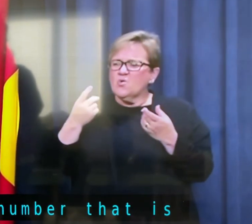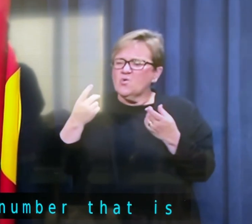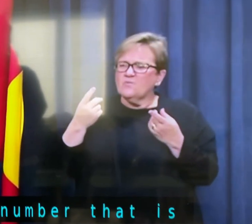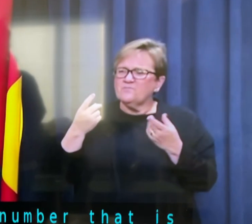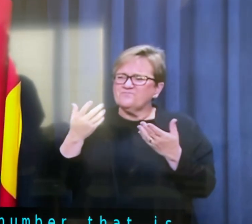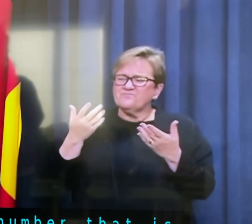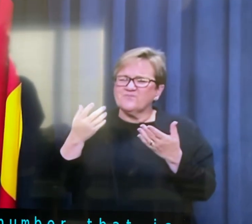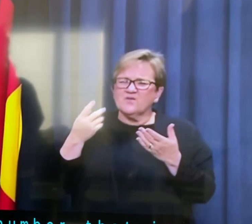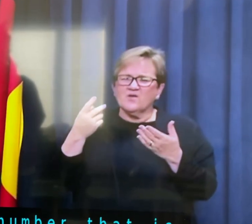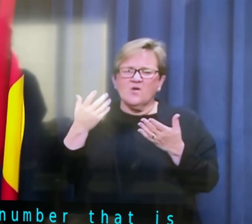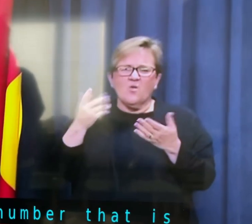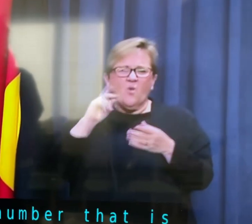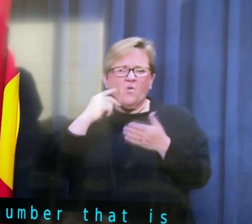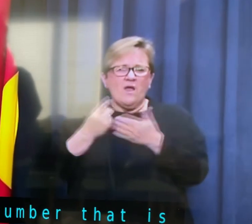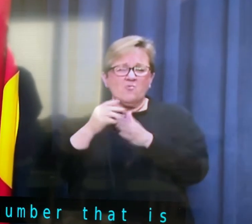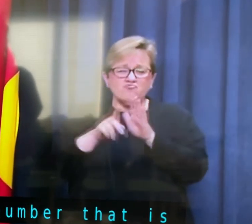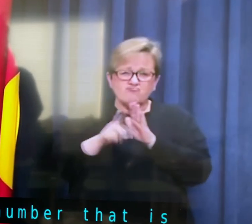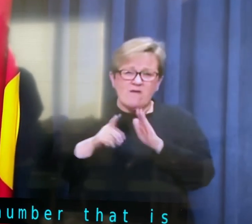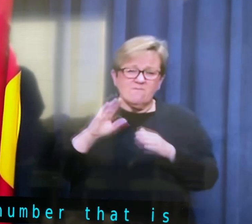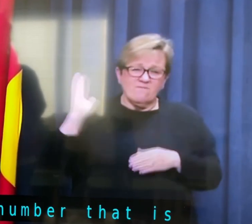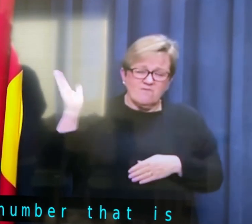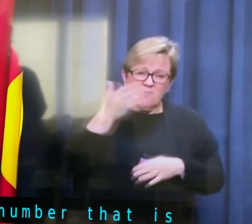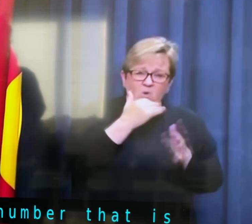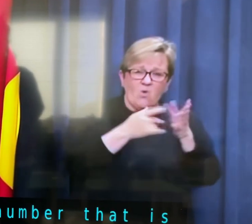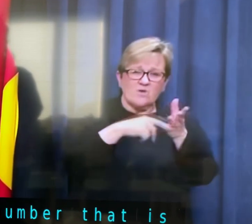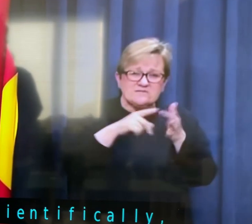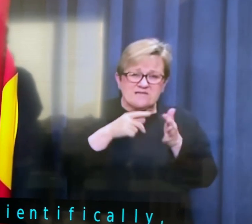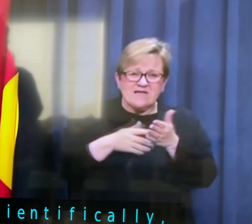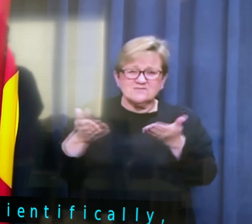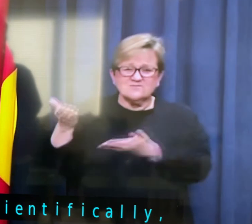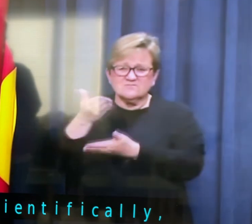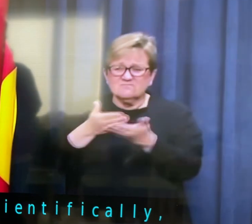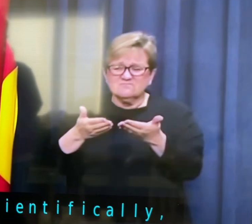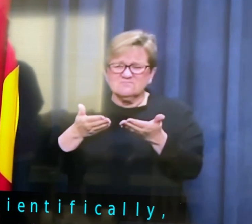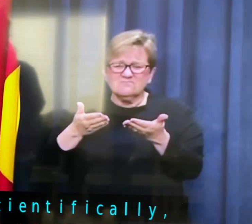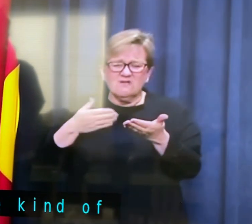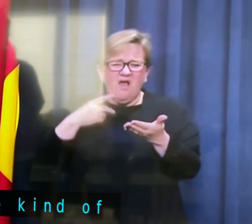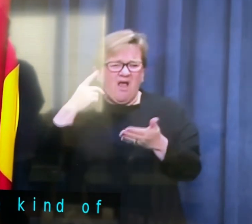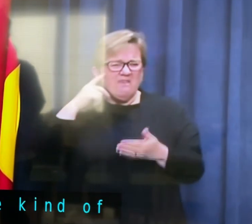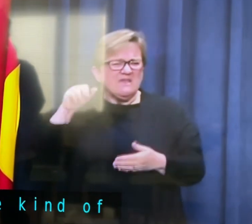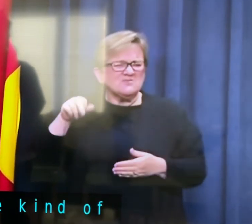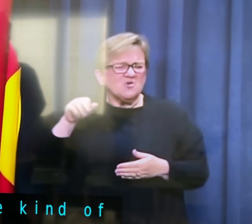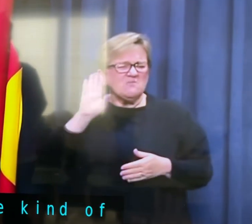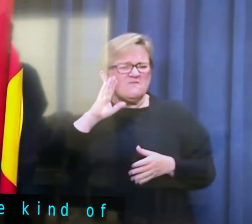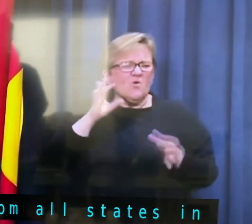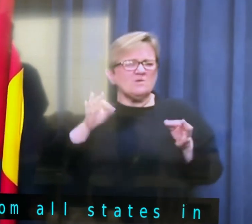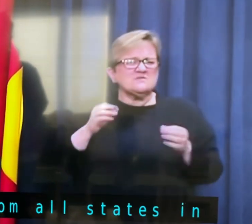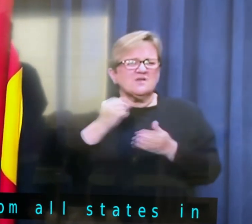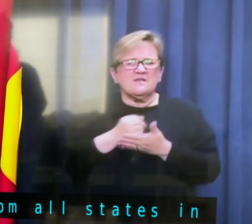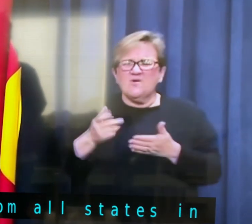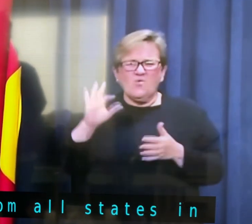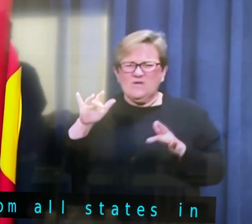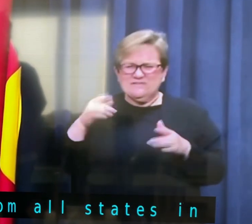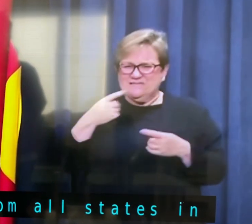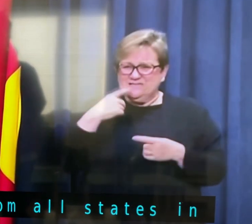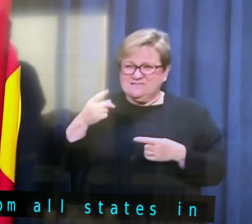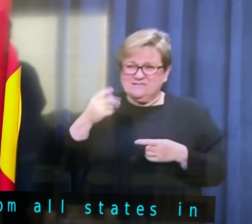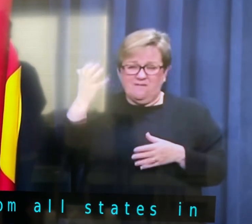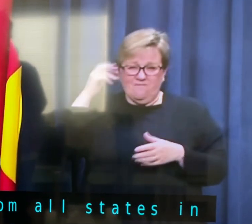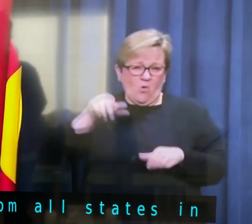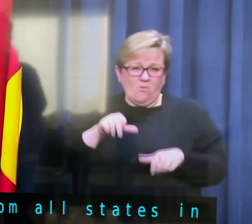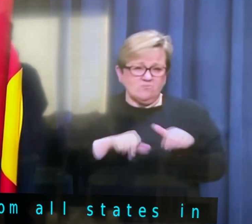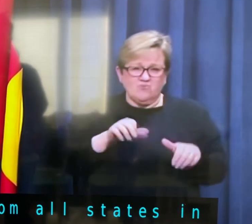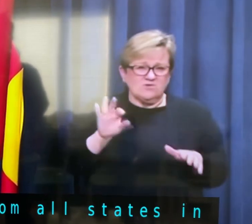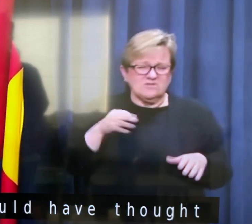some kind of representation from all states in that number? I would have thought so. Yeah, I would have thought so. I don't think, we didn't set out a formal process,